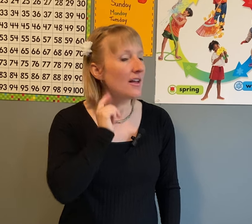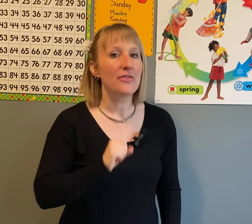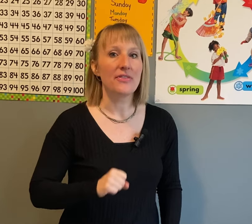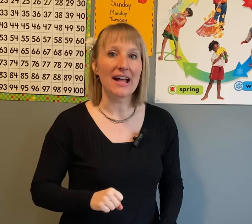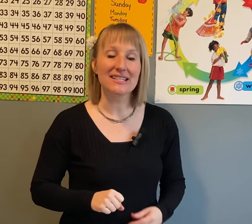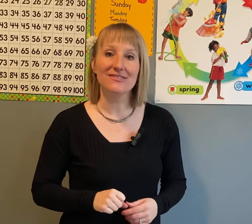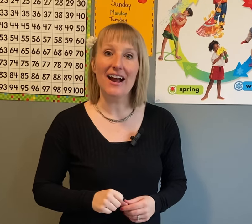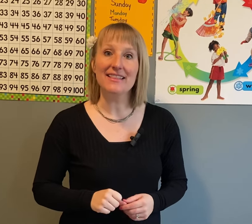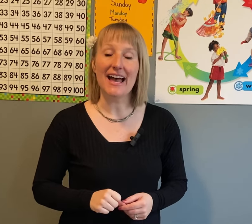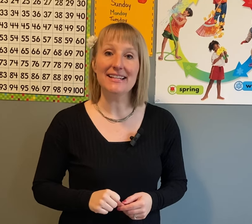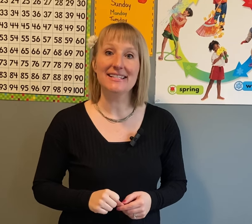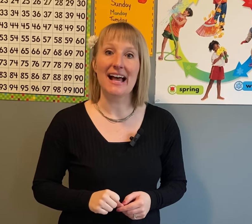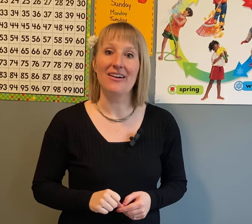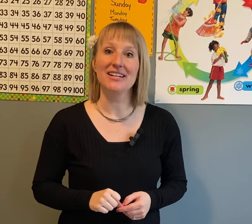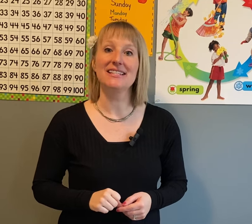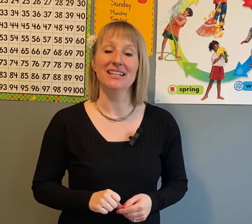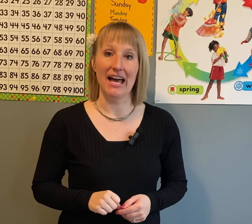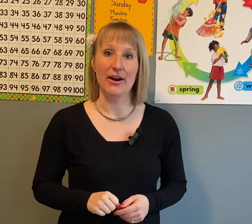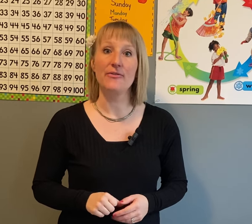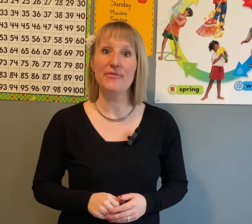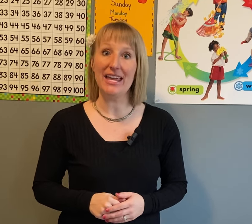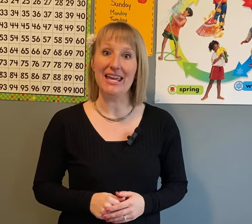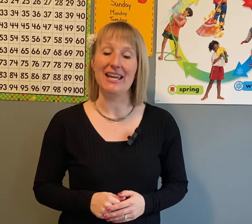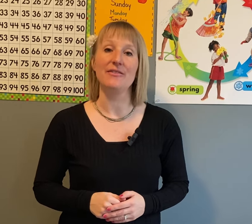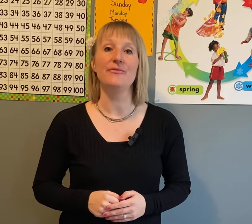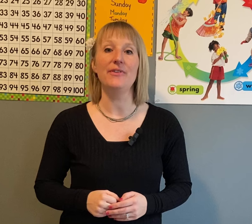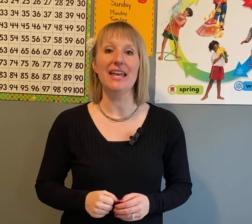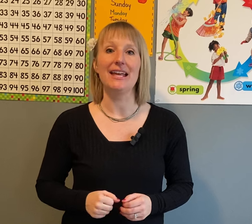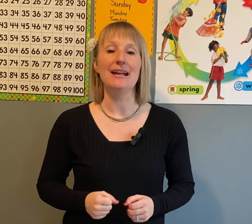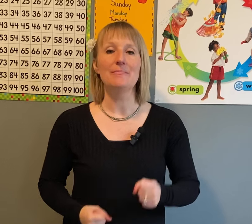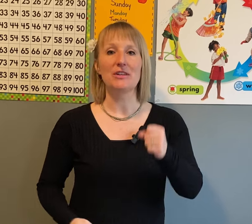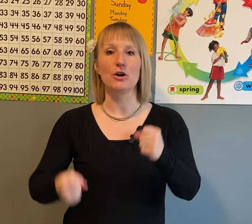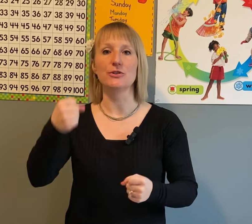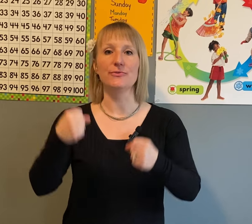That's right. That sound is the letter V. V goes